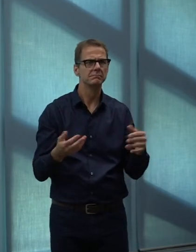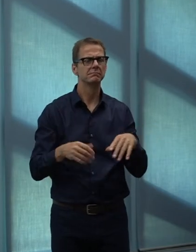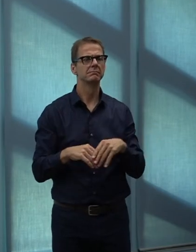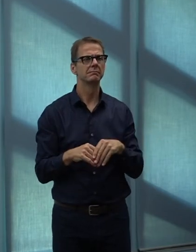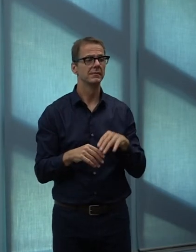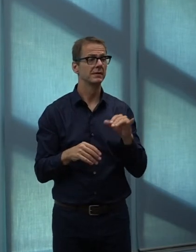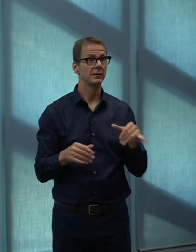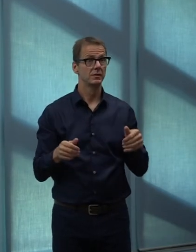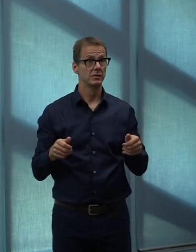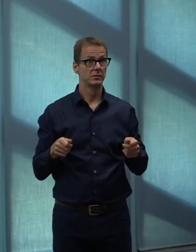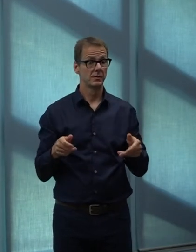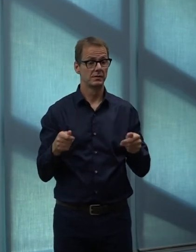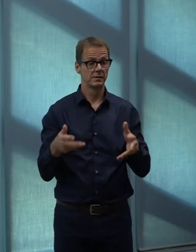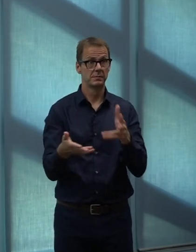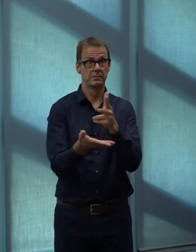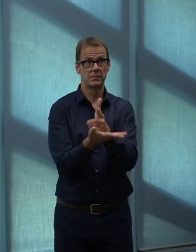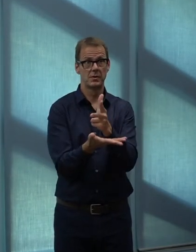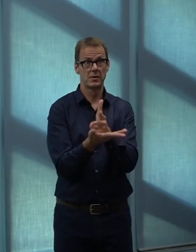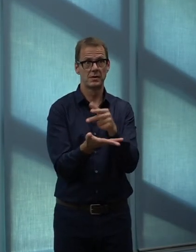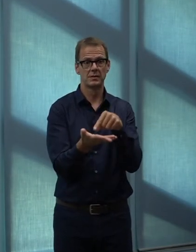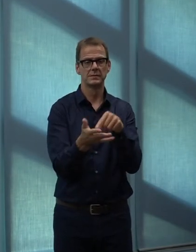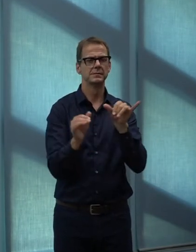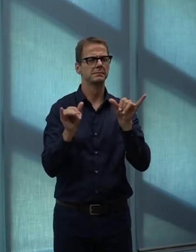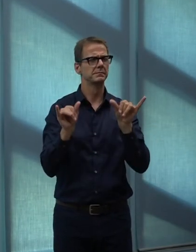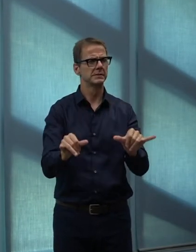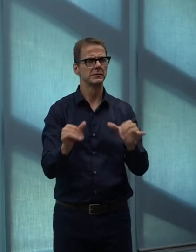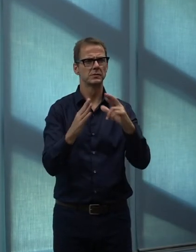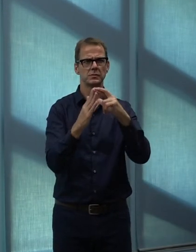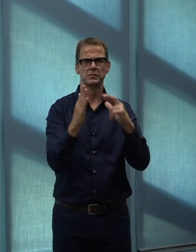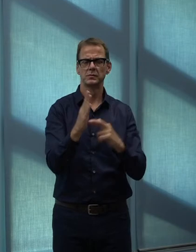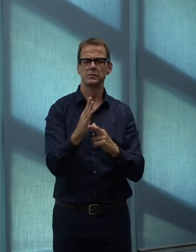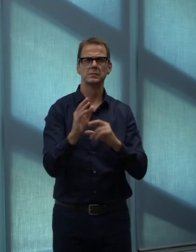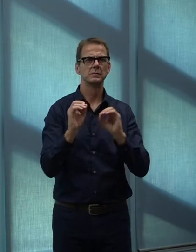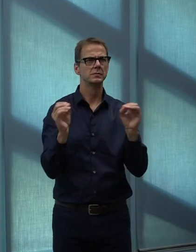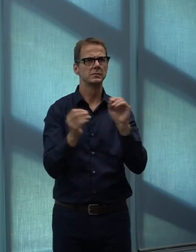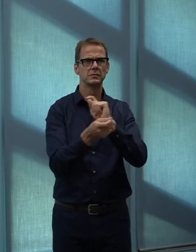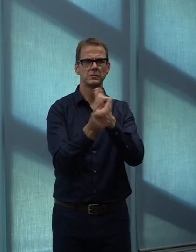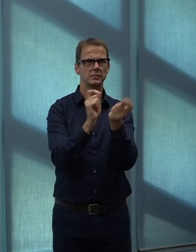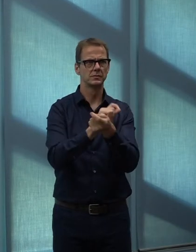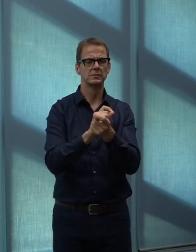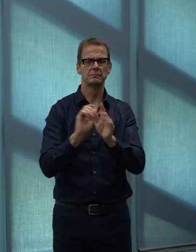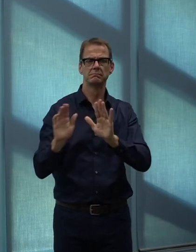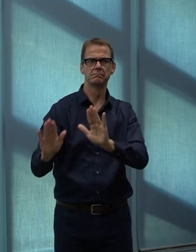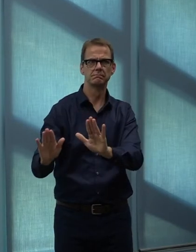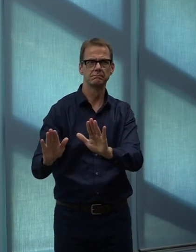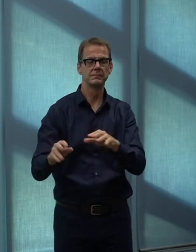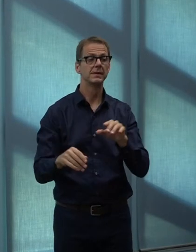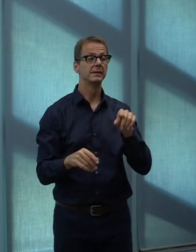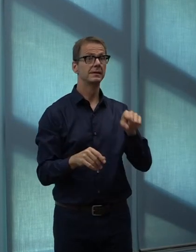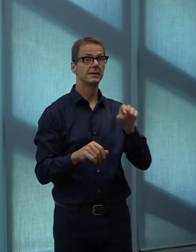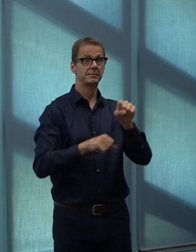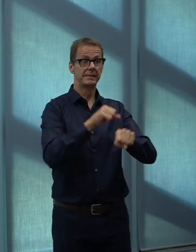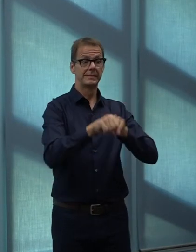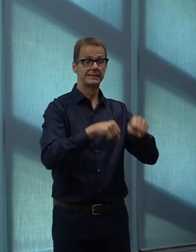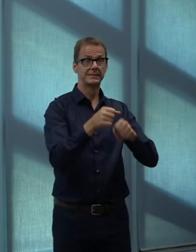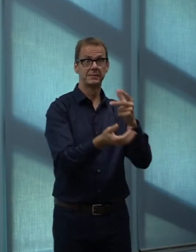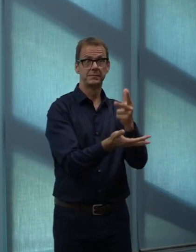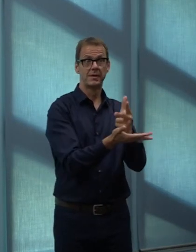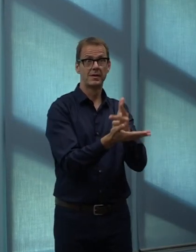parking requirements have also been retained downtown and expanded in transit oriented development areas and main streets.